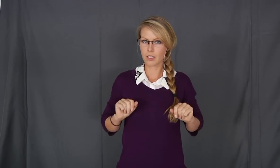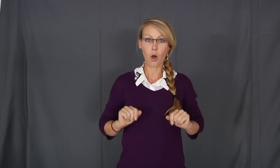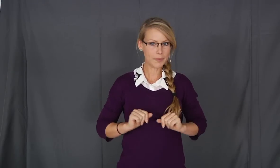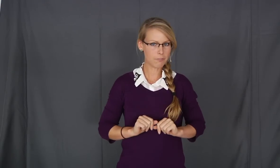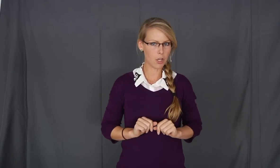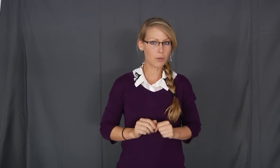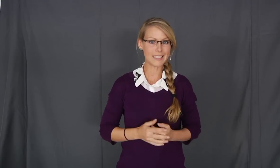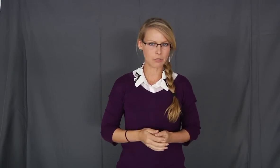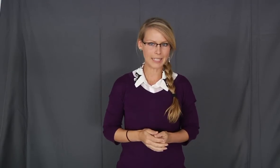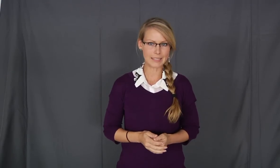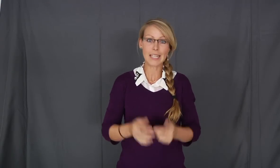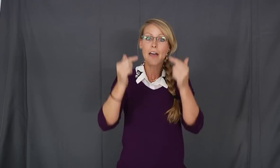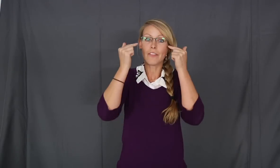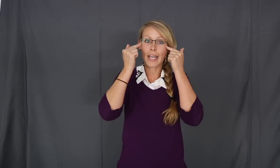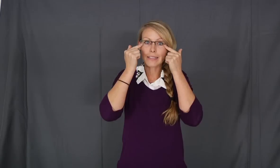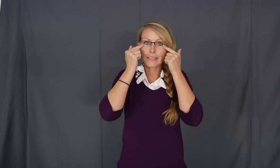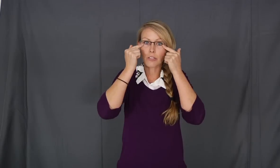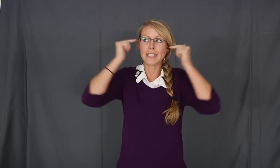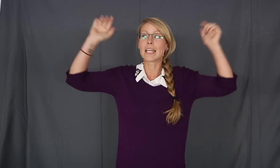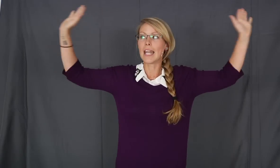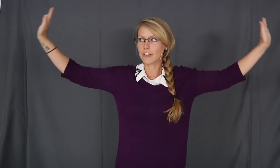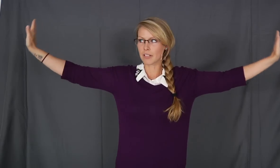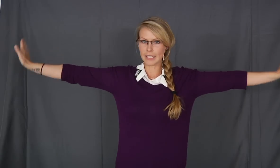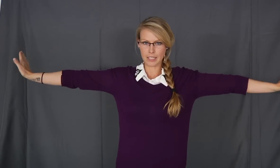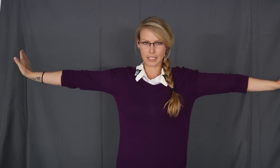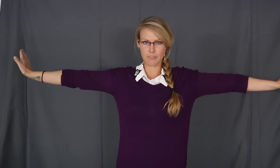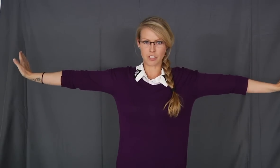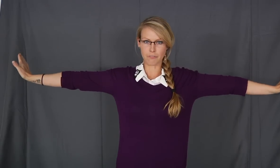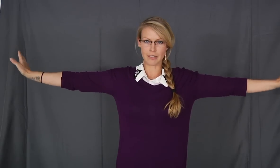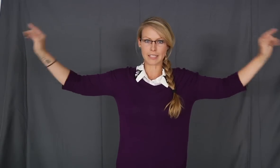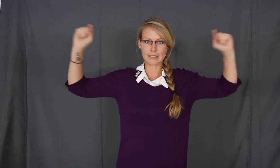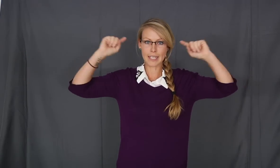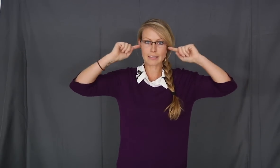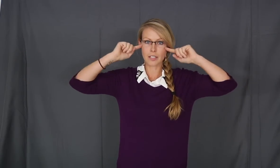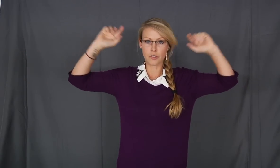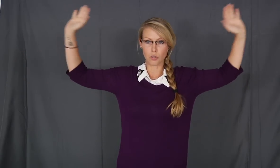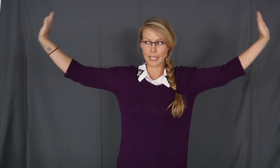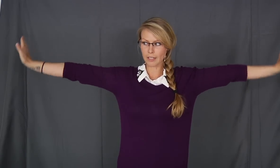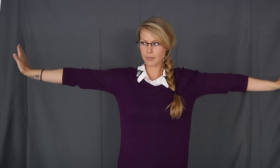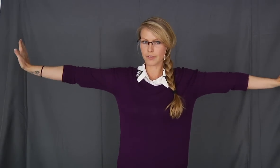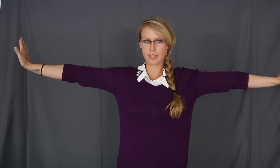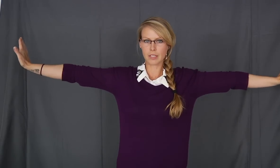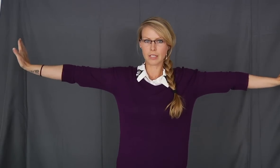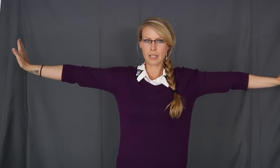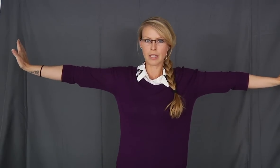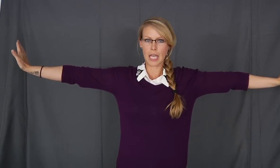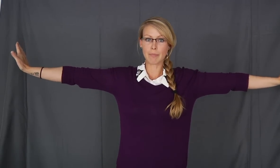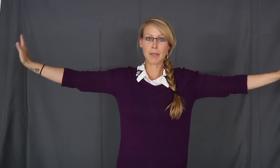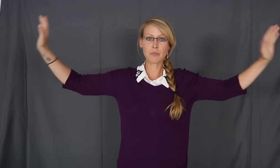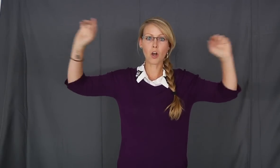Optic flow is greatest 90 degrees laterally in the visual field of the insect. So here. And by measuring